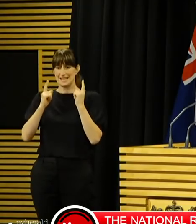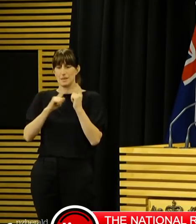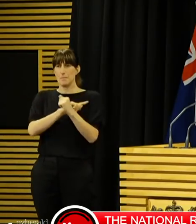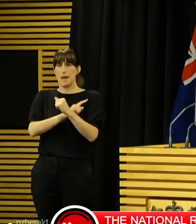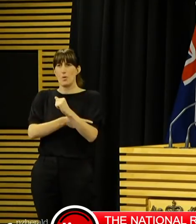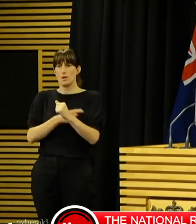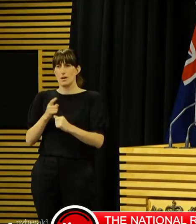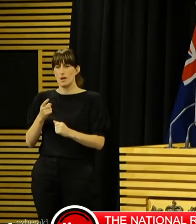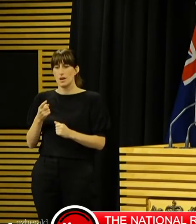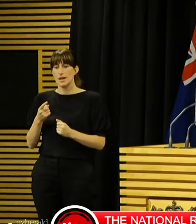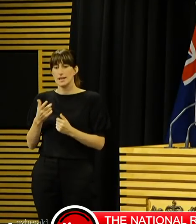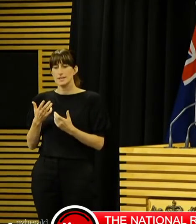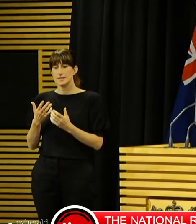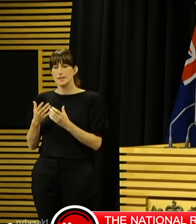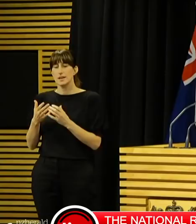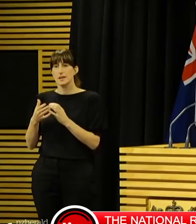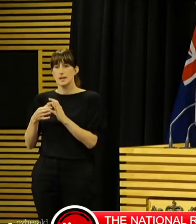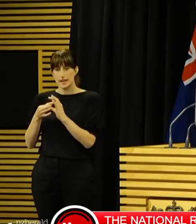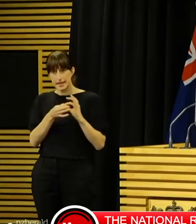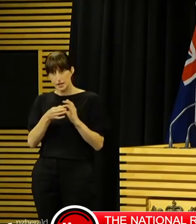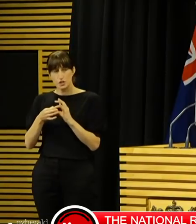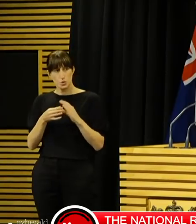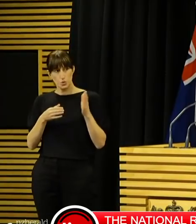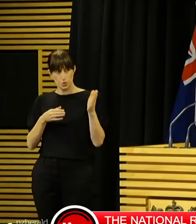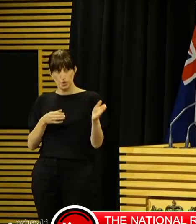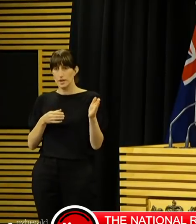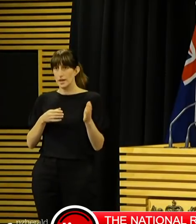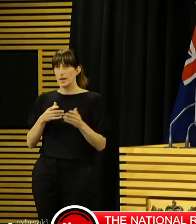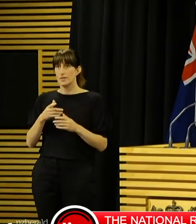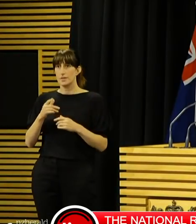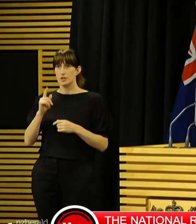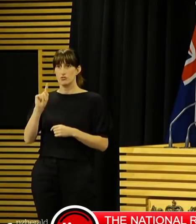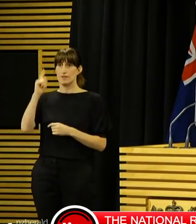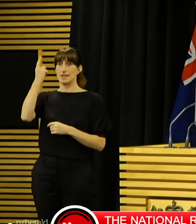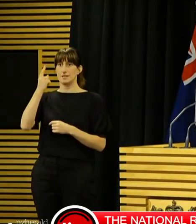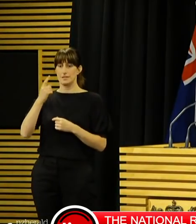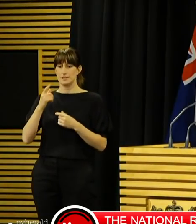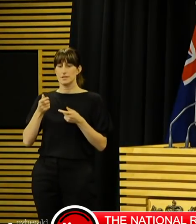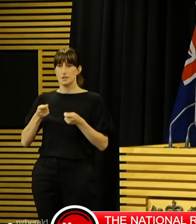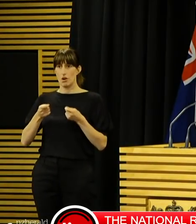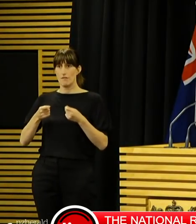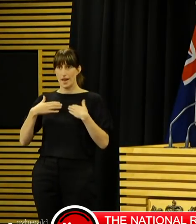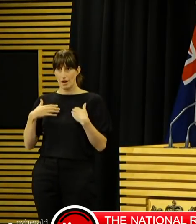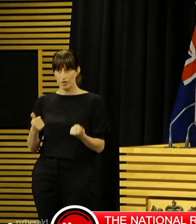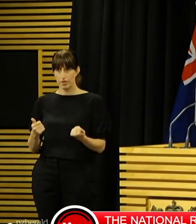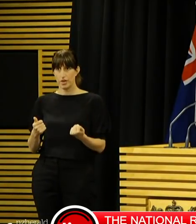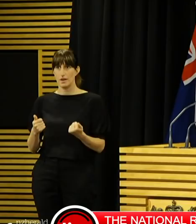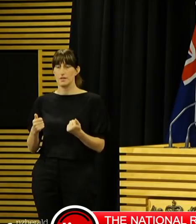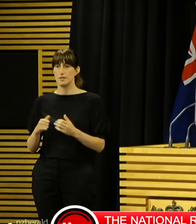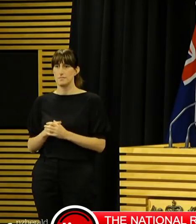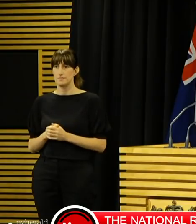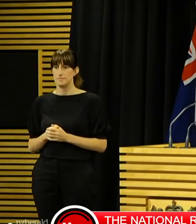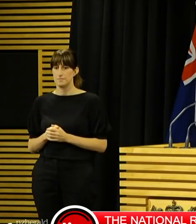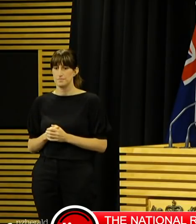component to the powers that the Director General of Health has and the notices that are going through as the epidemic notice.